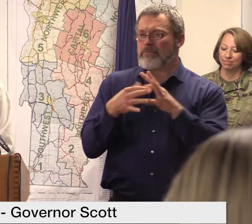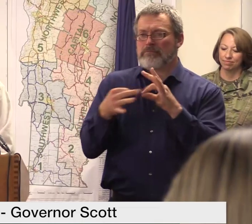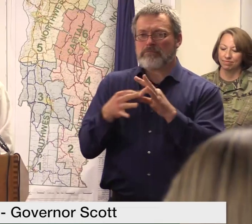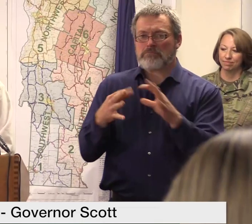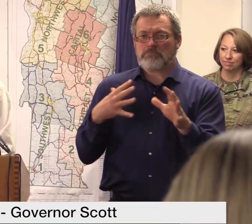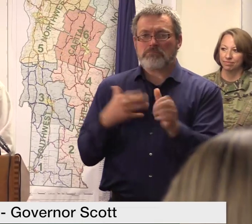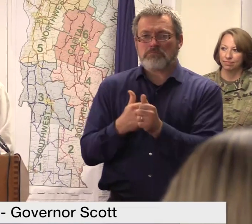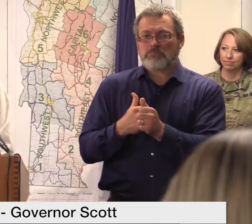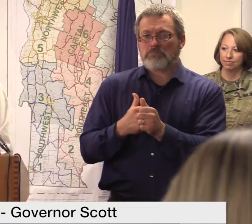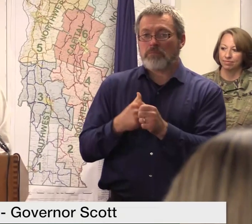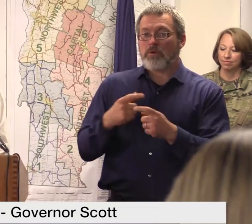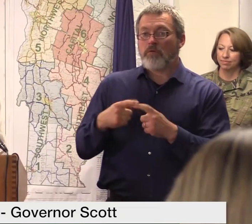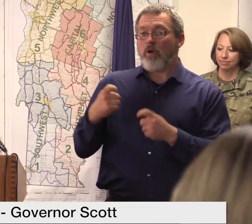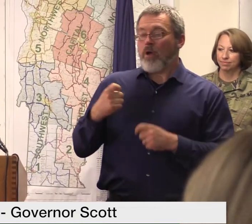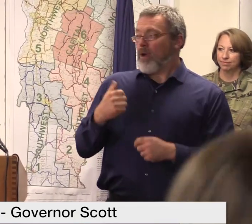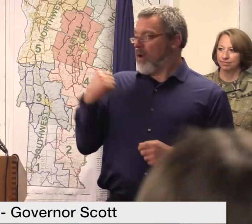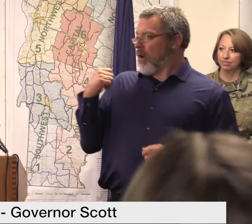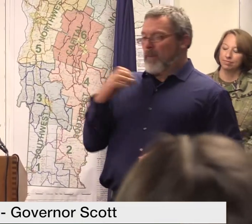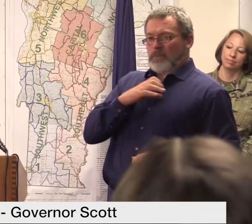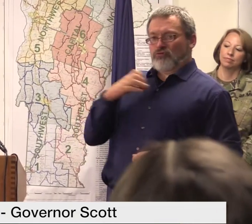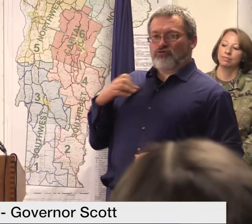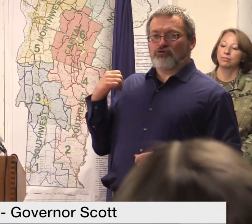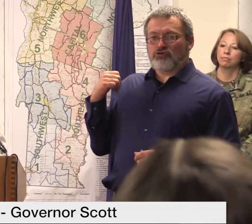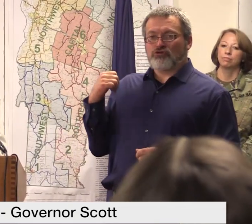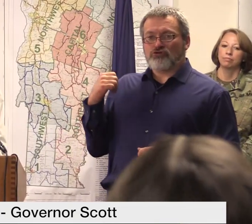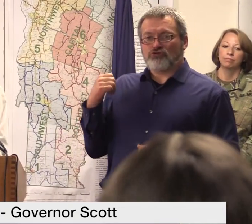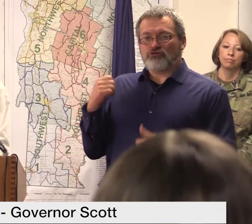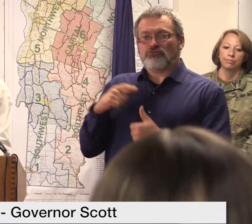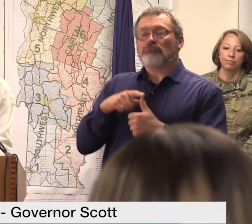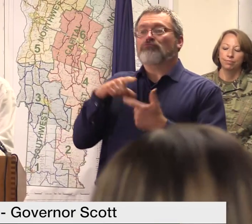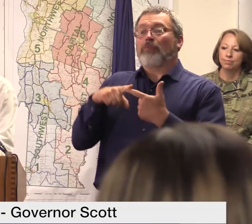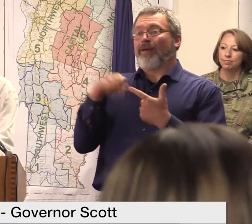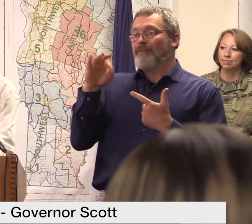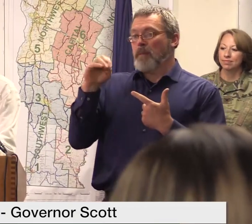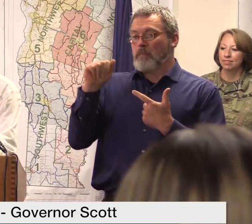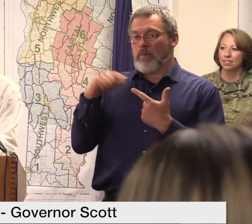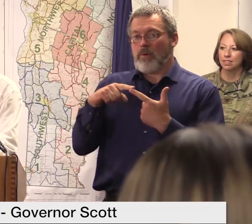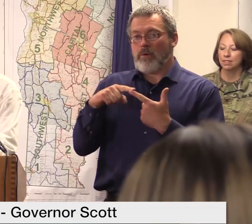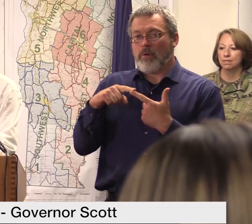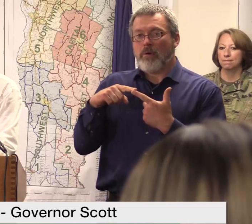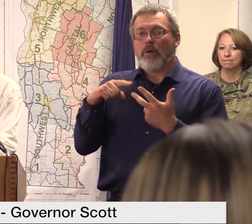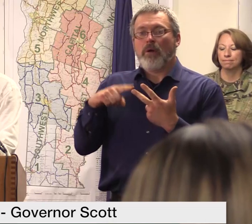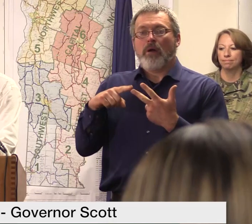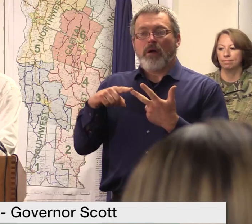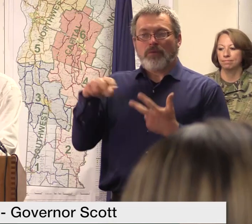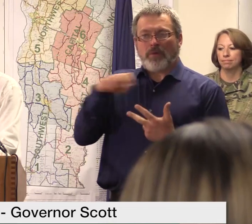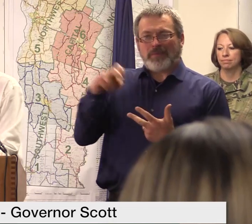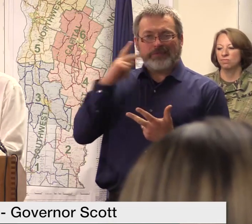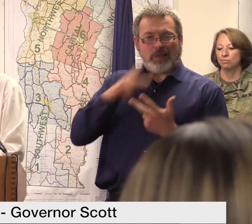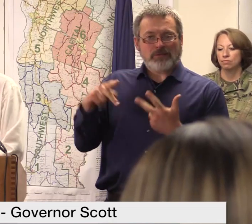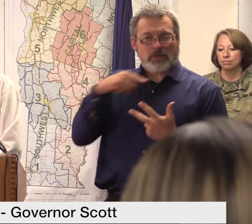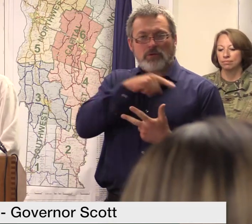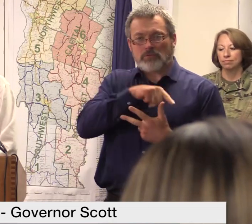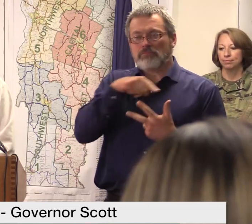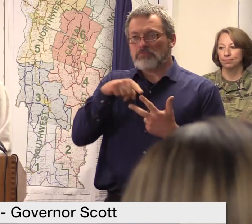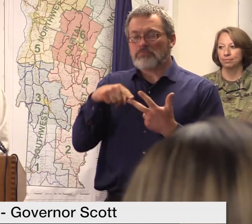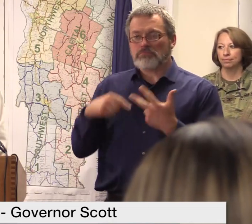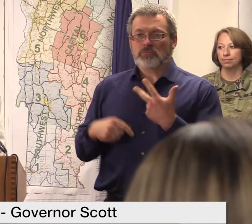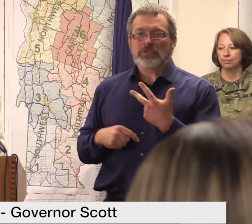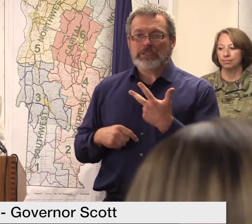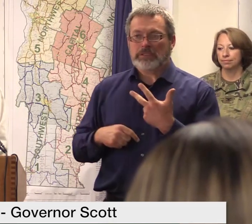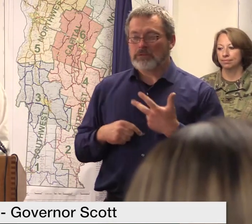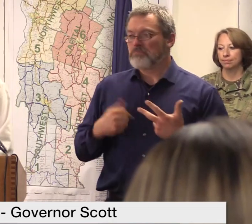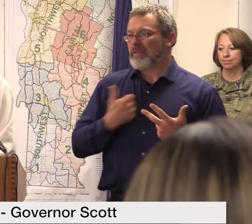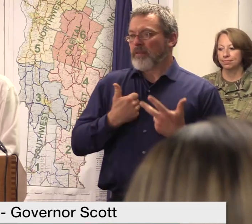Morrison here from General Roy from FEMA and get a transportation update from Secretary Flynn this